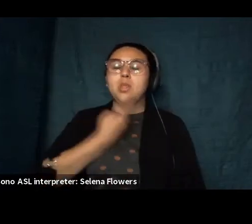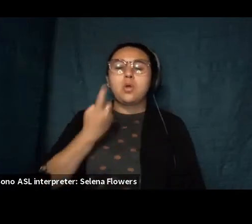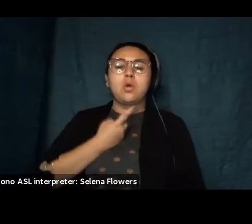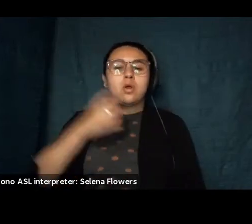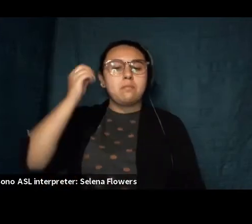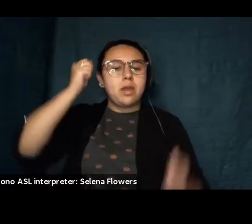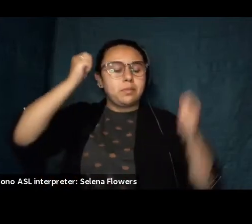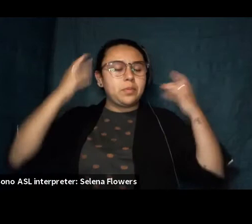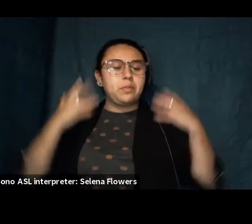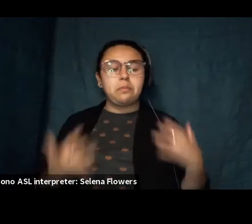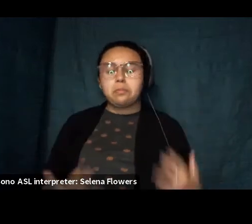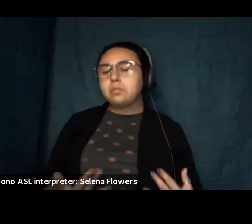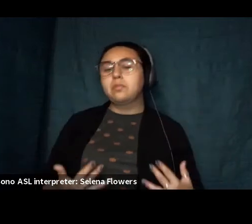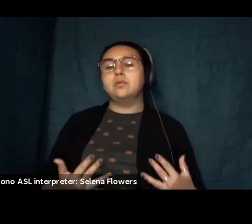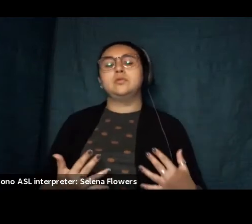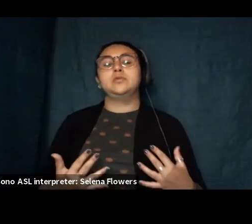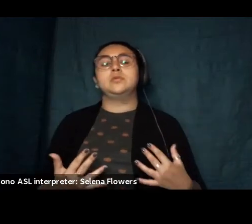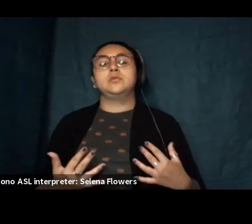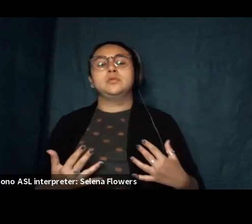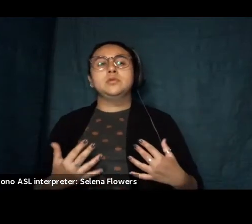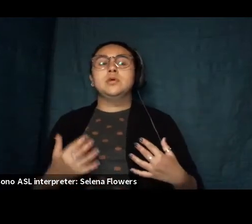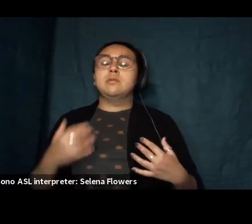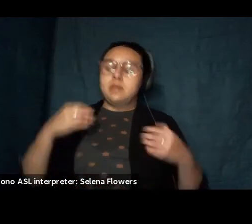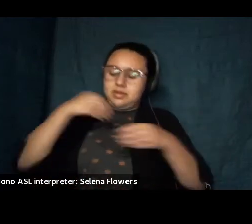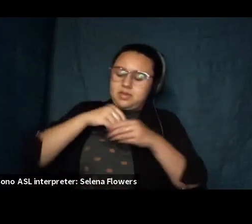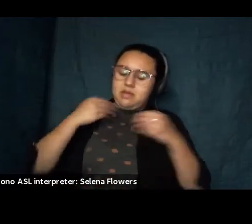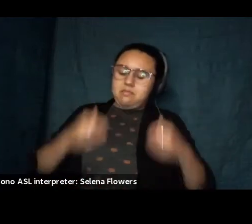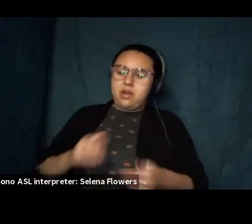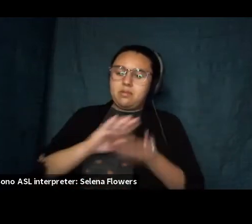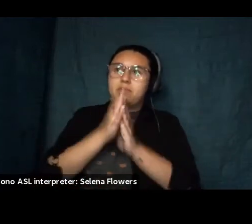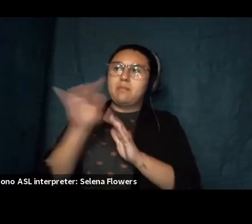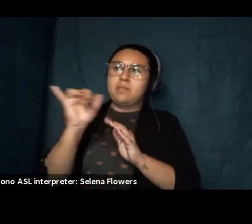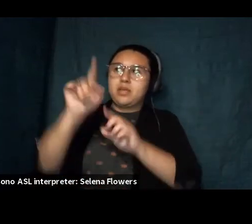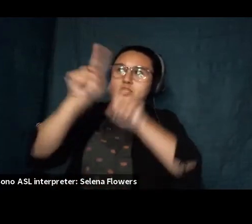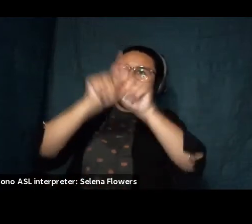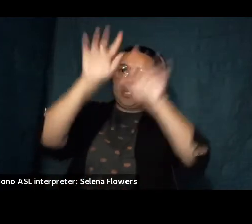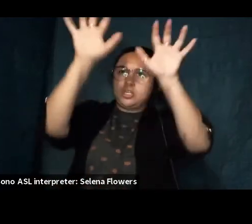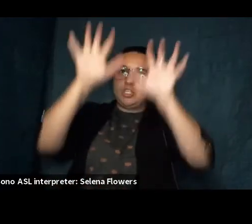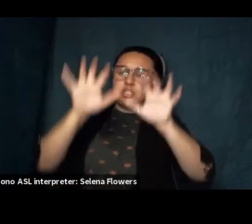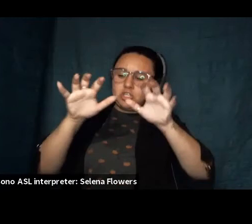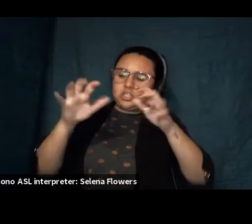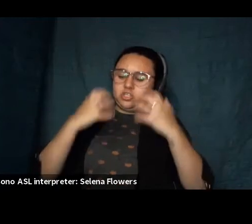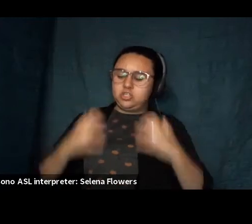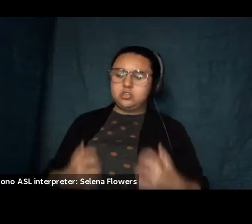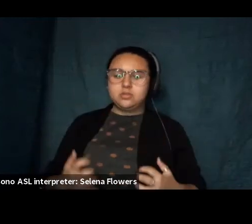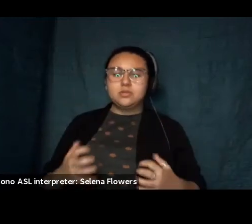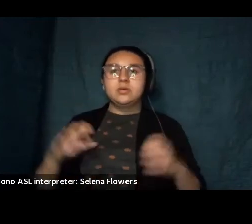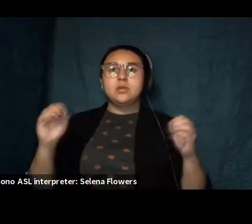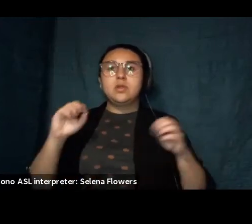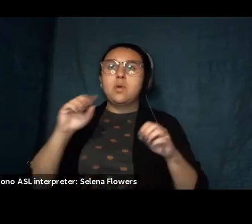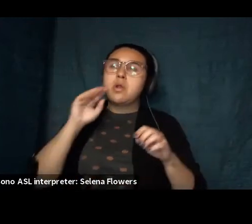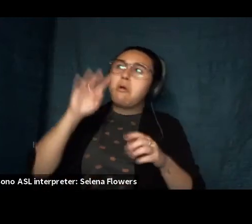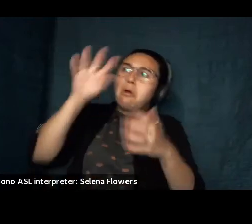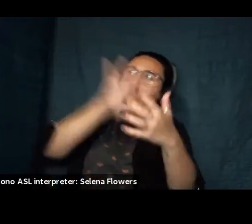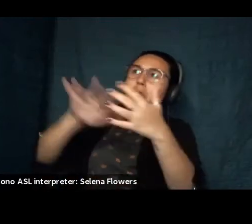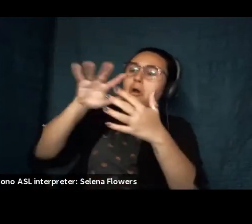wedded to their unseen galaxy they want no cartograph no telescope they